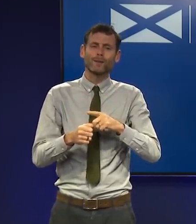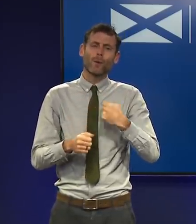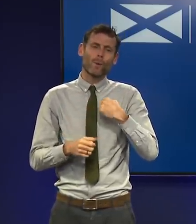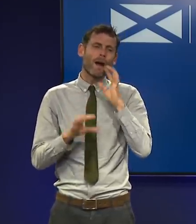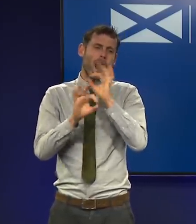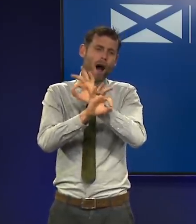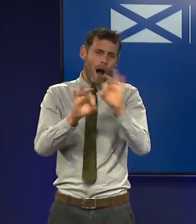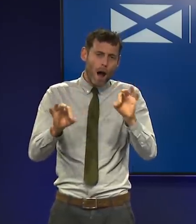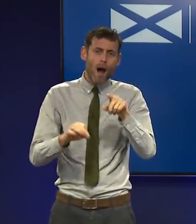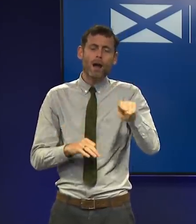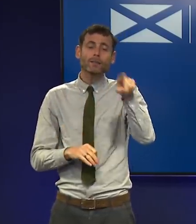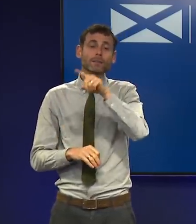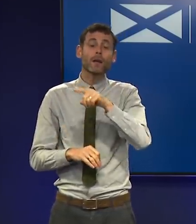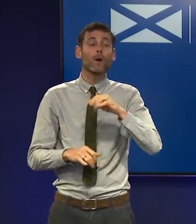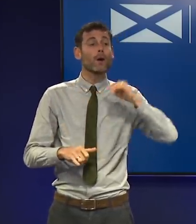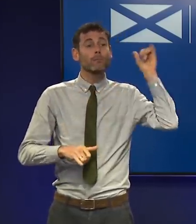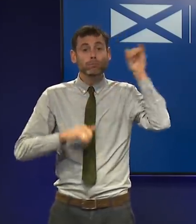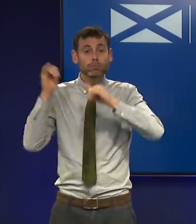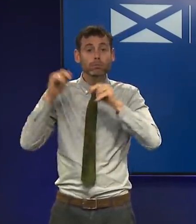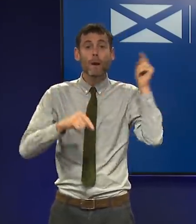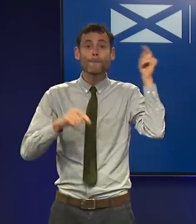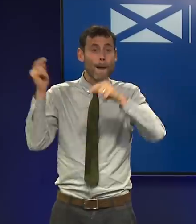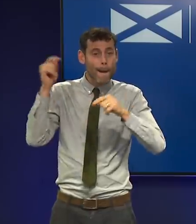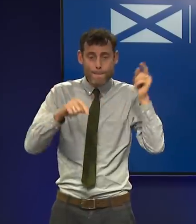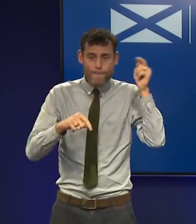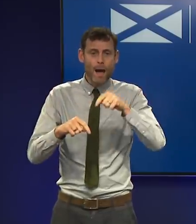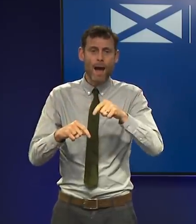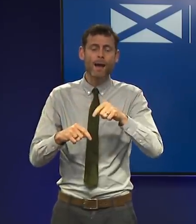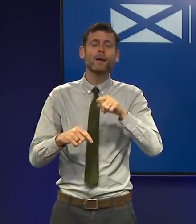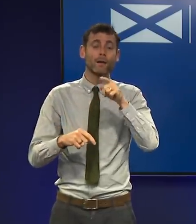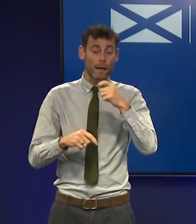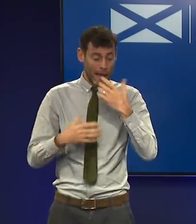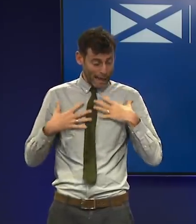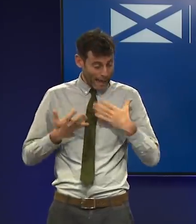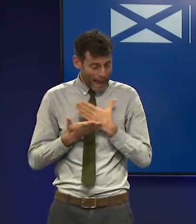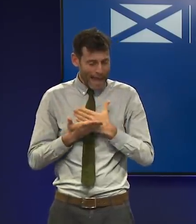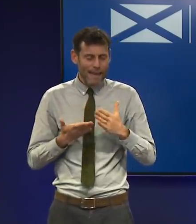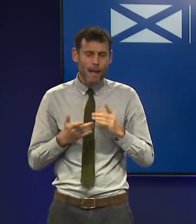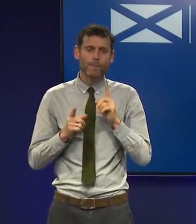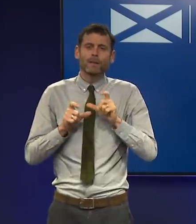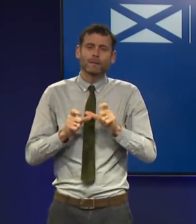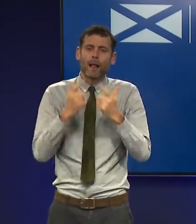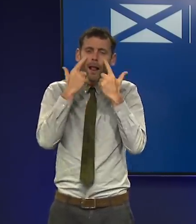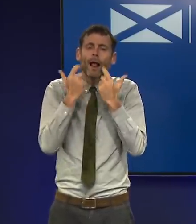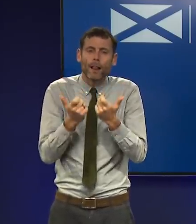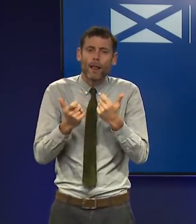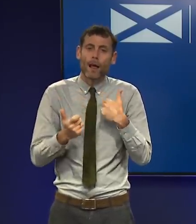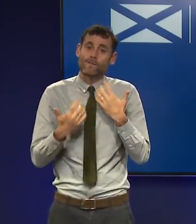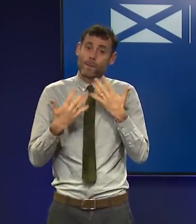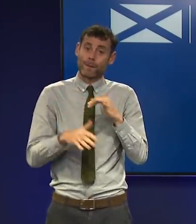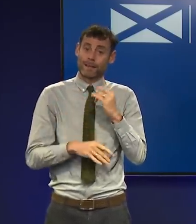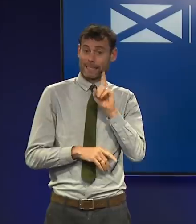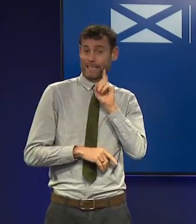precautionary basis for these travel rules to be tightened further. That's a view shared by the Welsh Government. I had a call